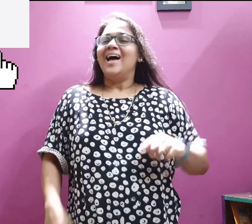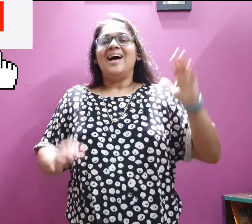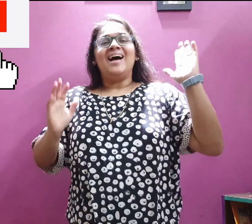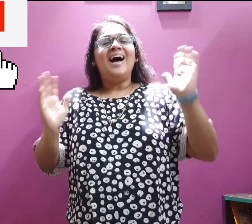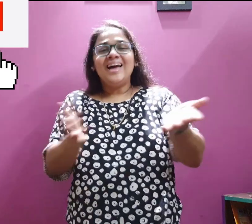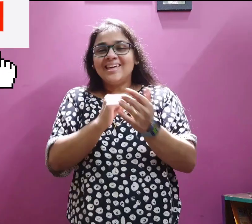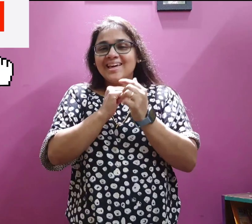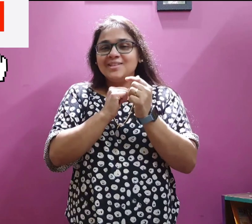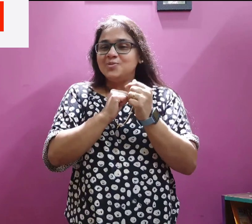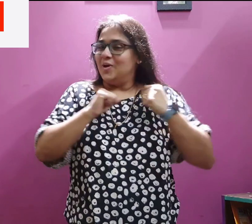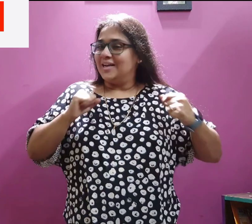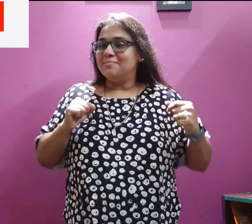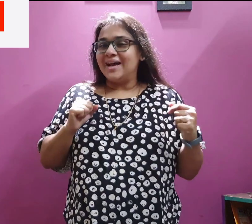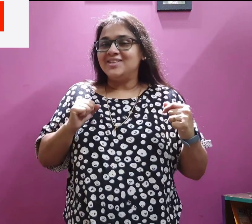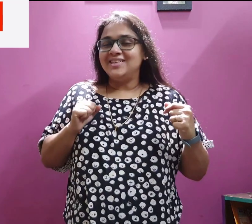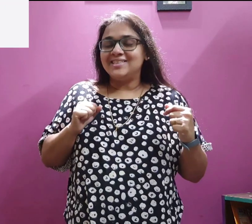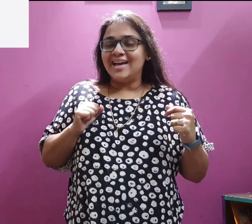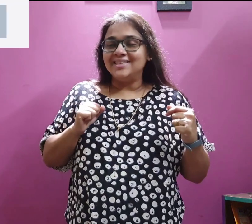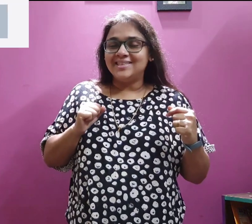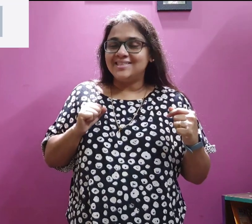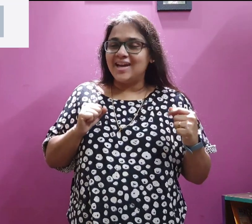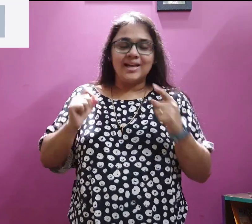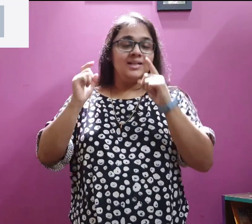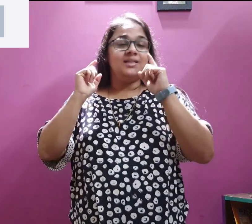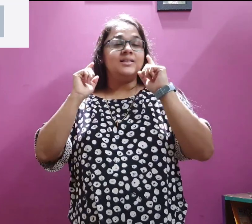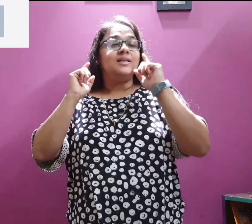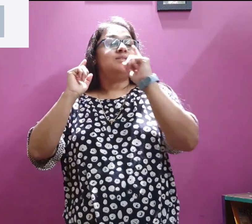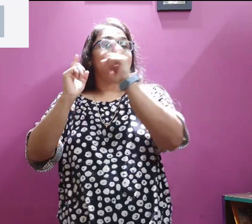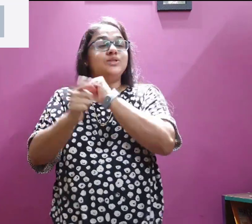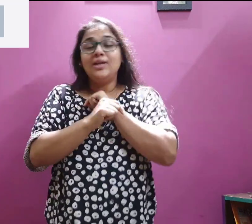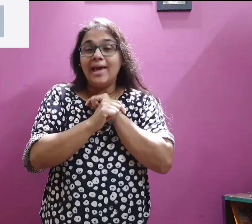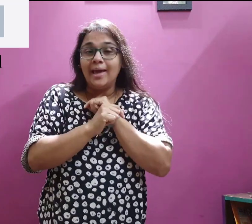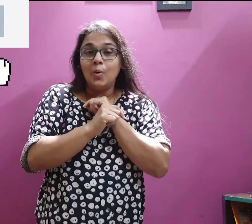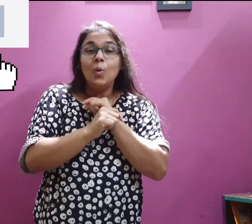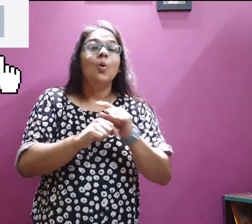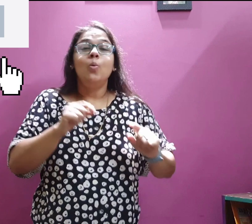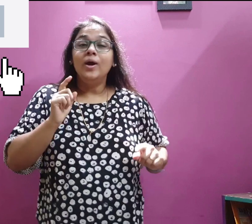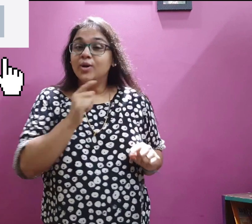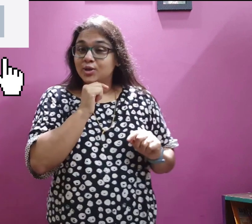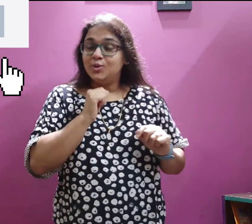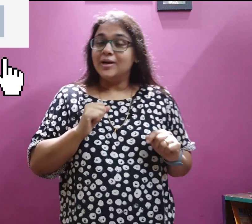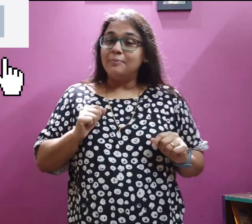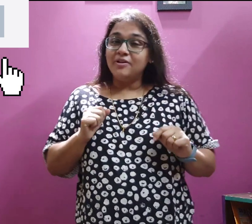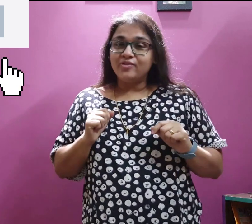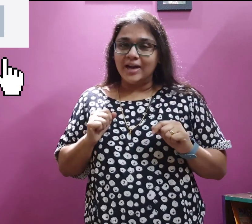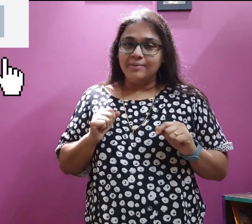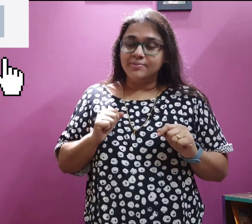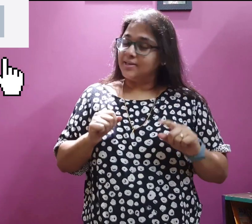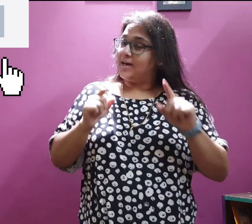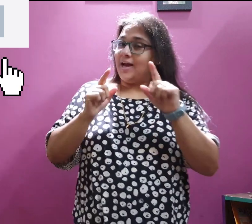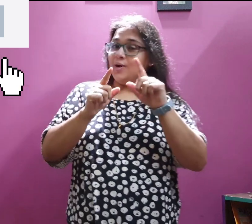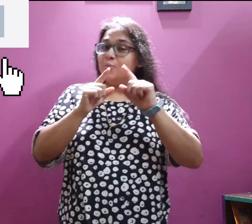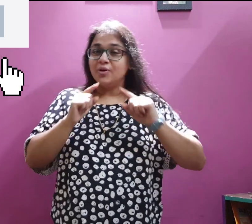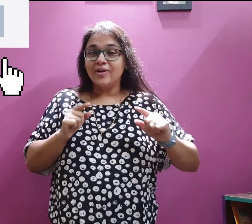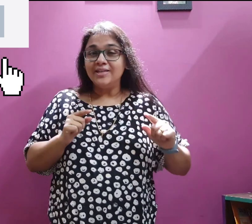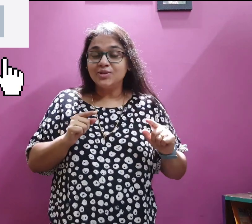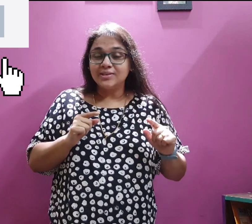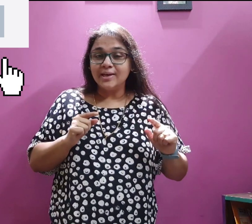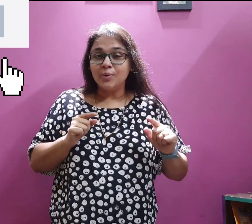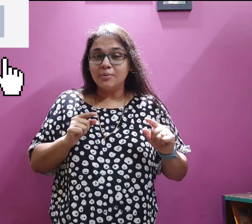Hi kids! Welcome back to Teacher Ansi's channel. So today we're gonna do a couple of rhymes. I hope you're ready to sing with